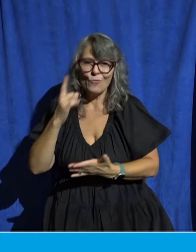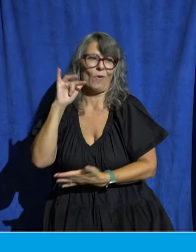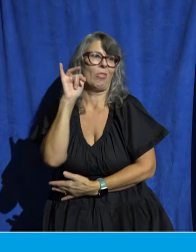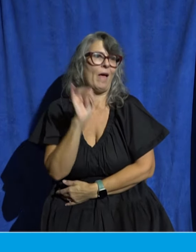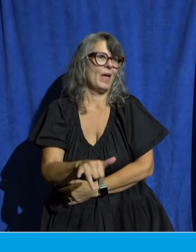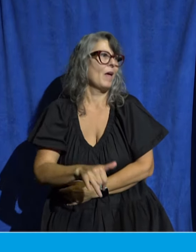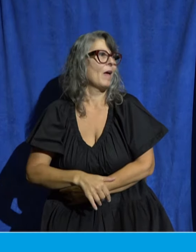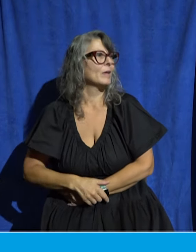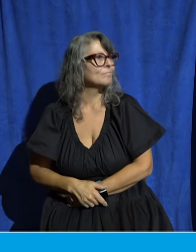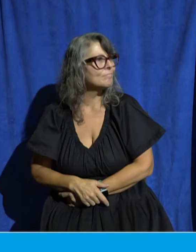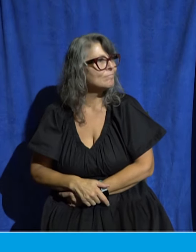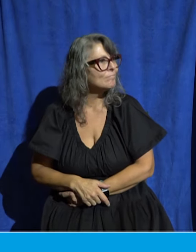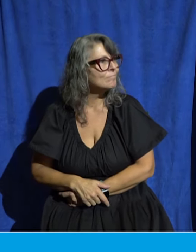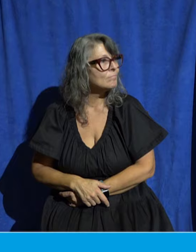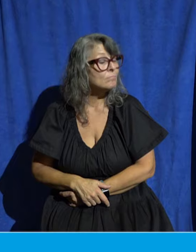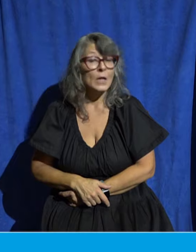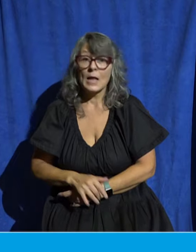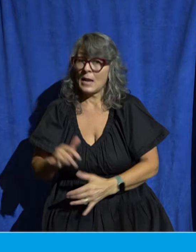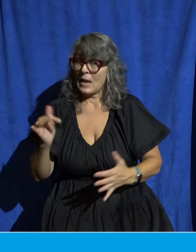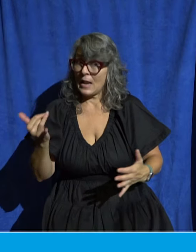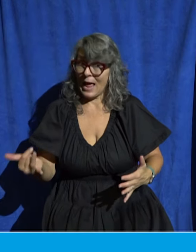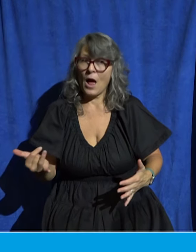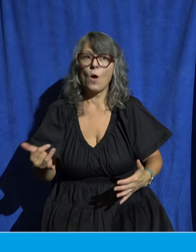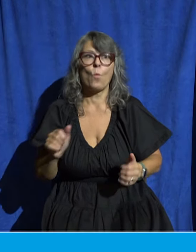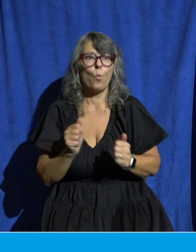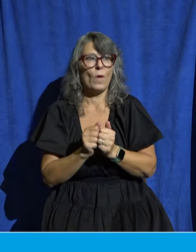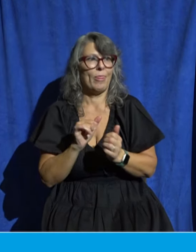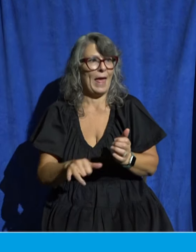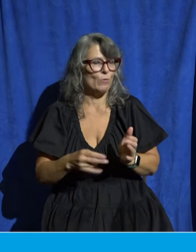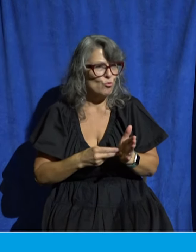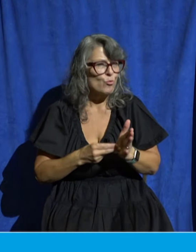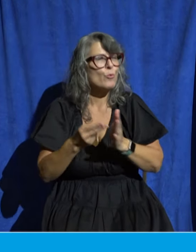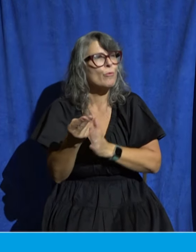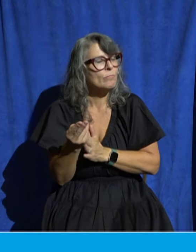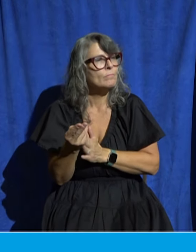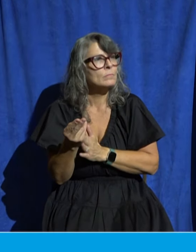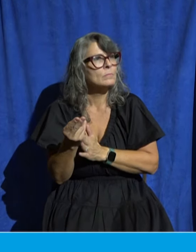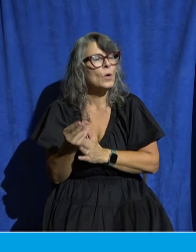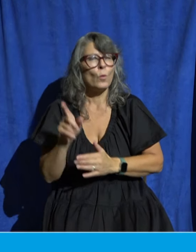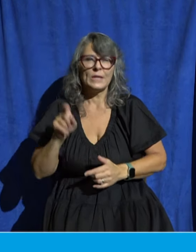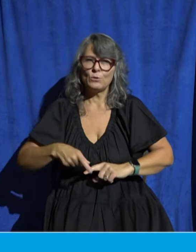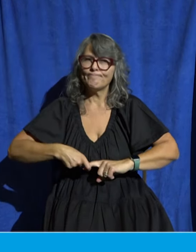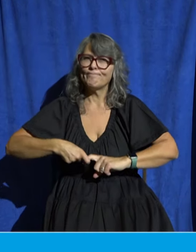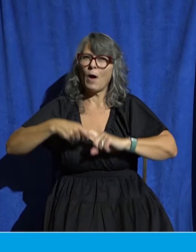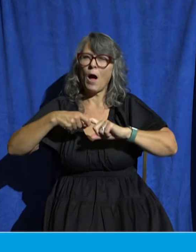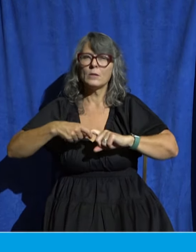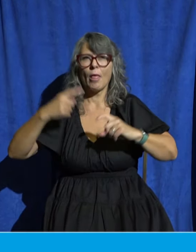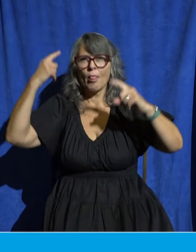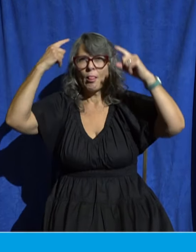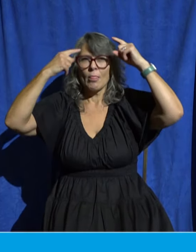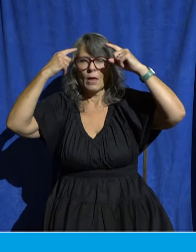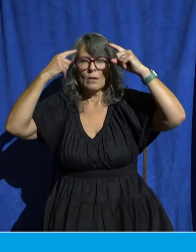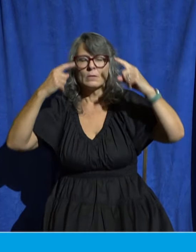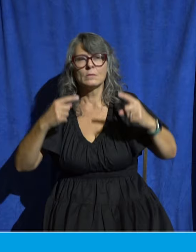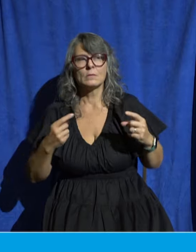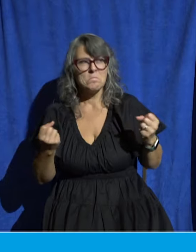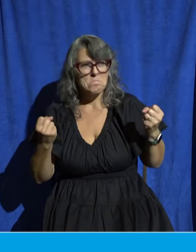now with this truth in mind I do want to pause and recognize that many of you in our church family are and have been serving